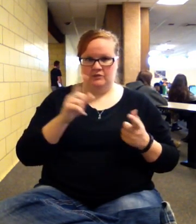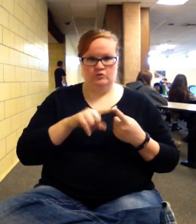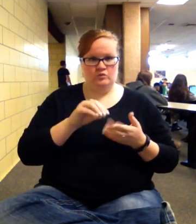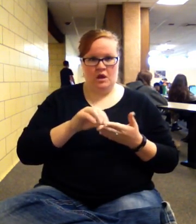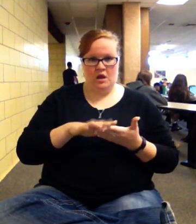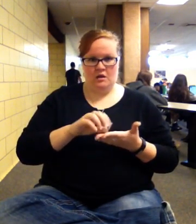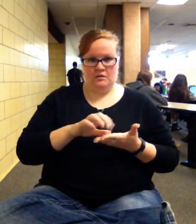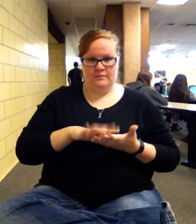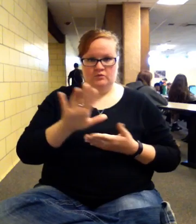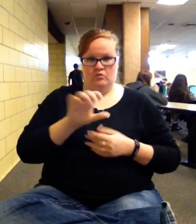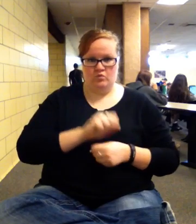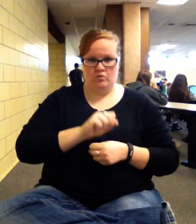that way.